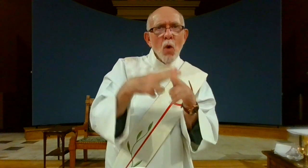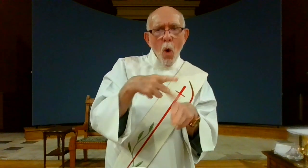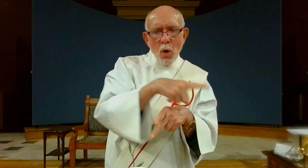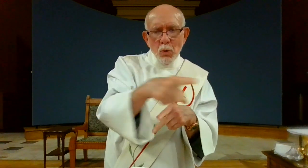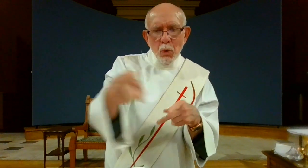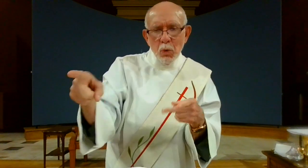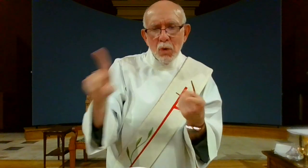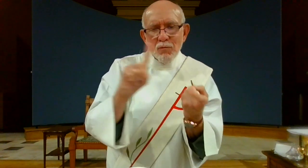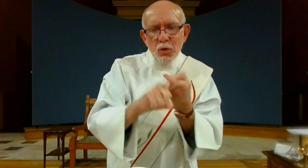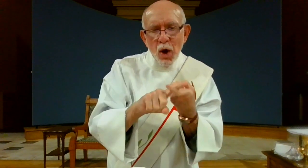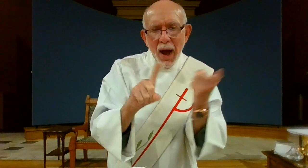I have called you friends